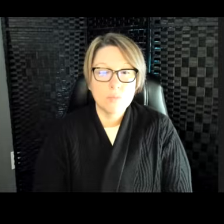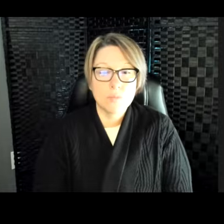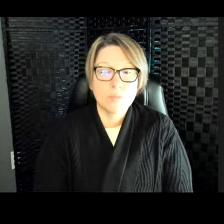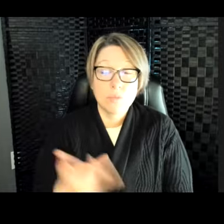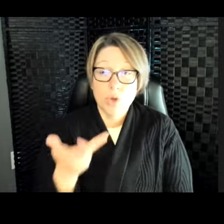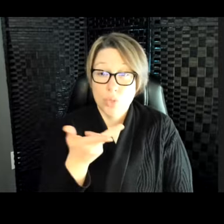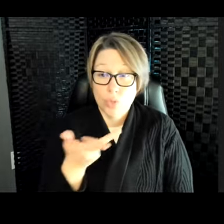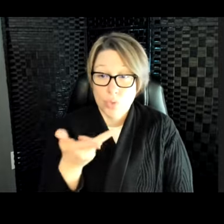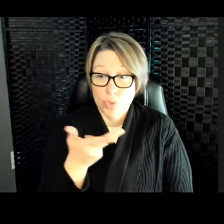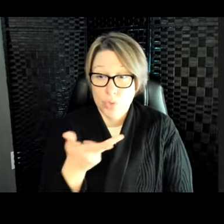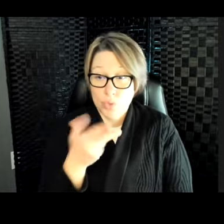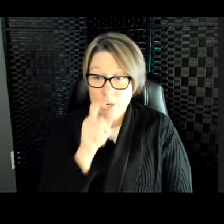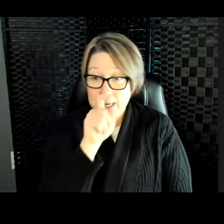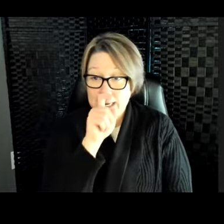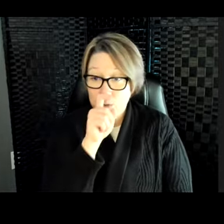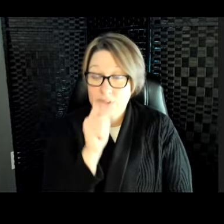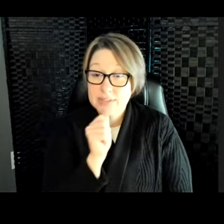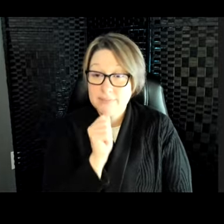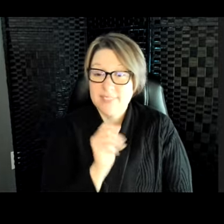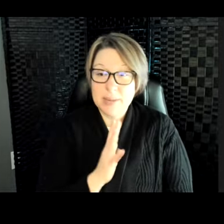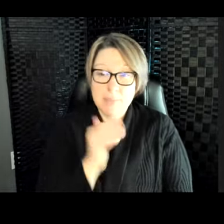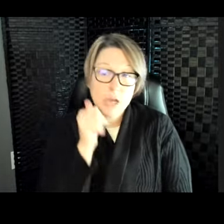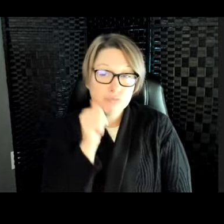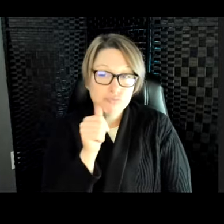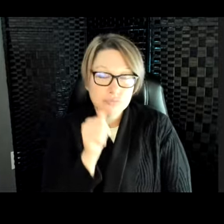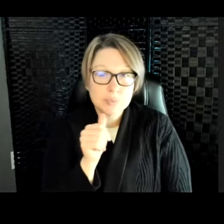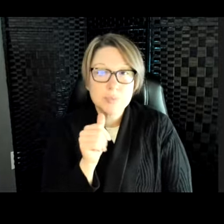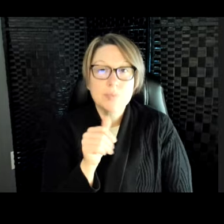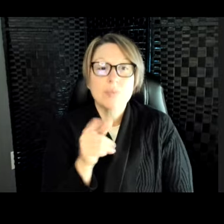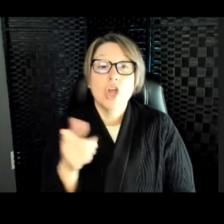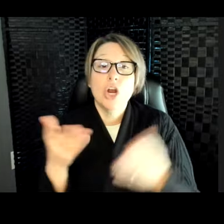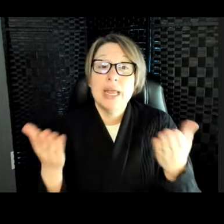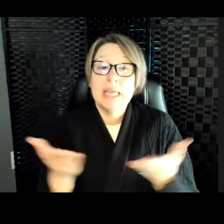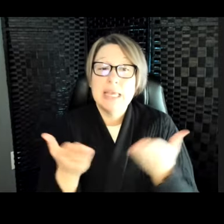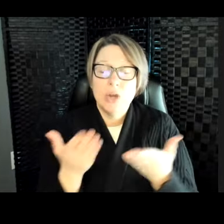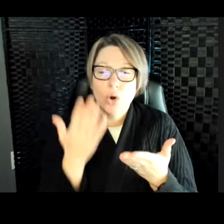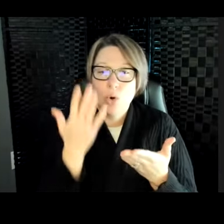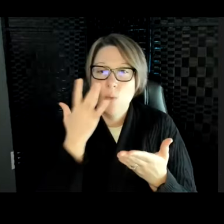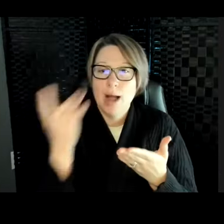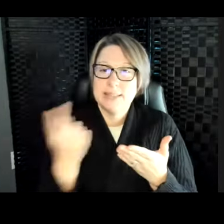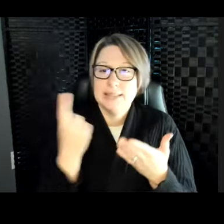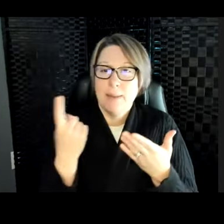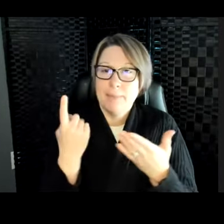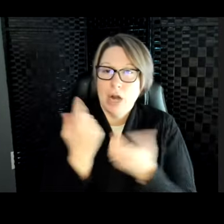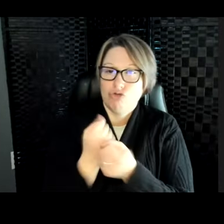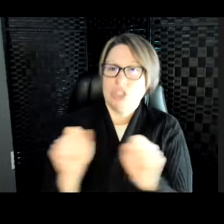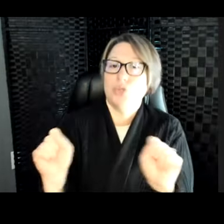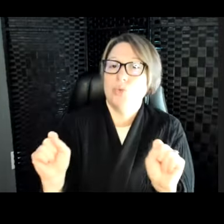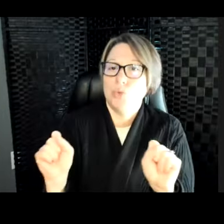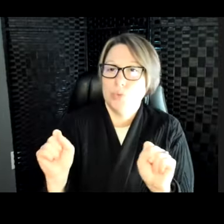and we have them here because they are rescues. You can visit them in person at the